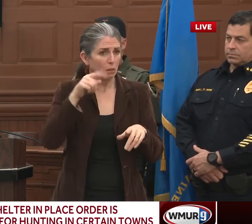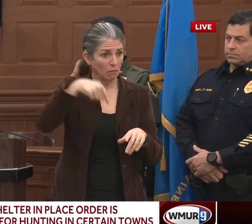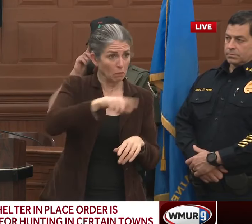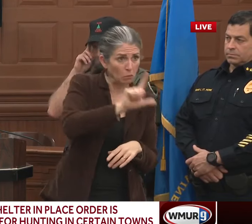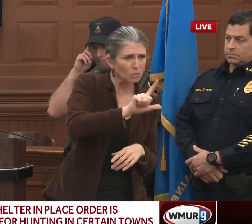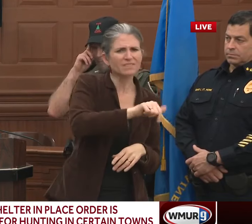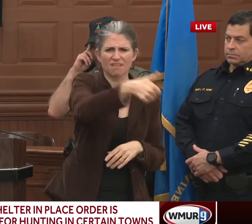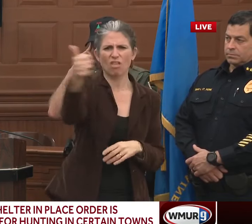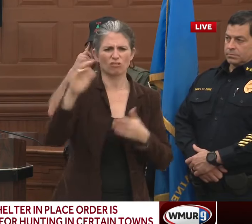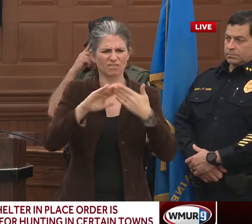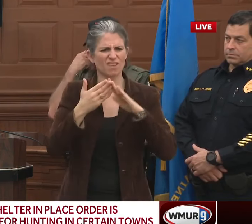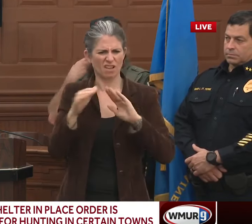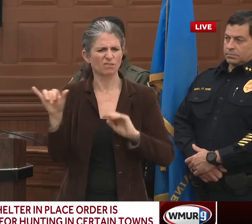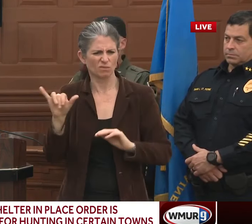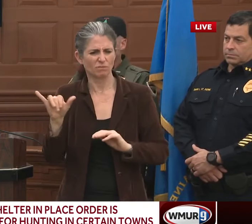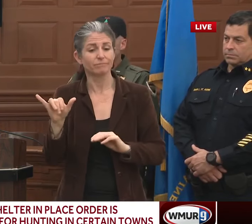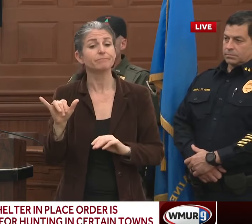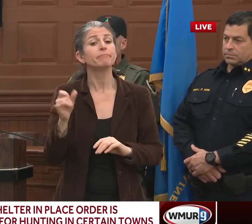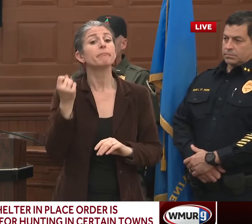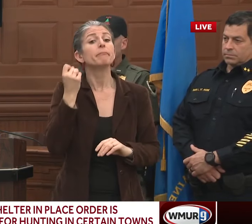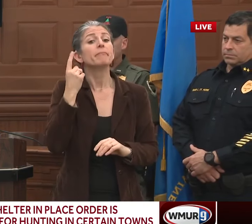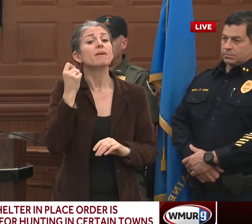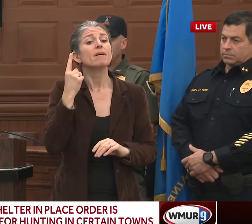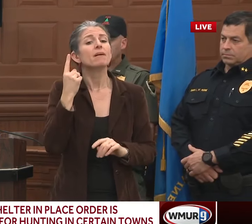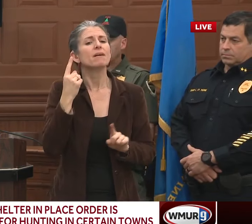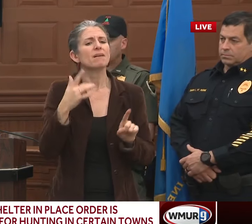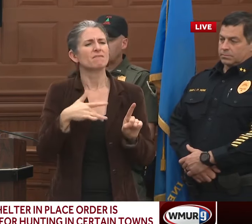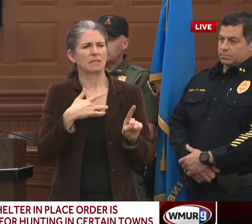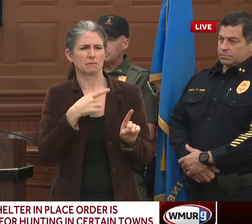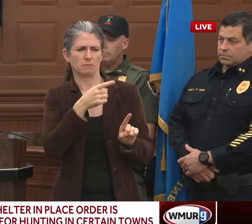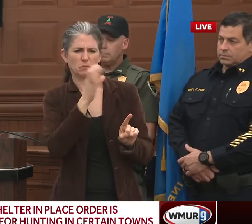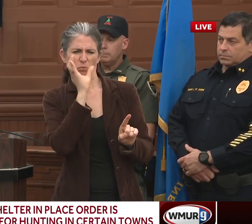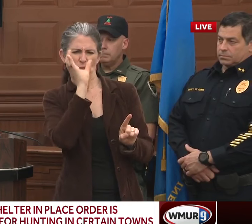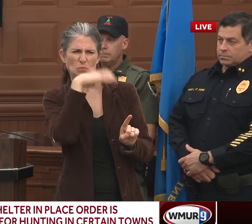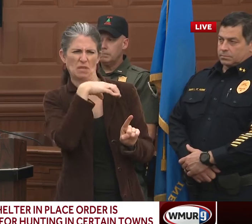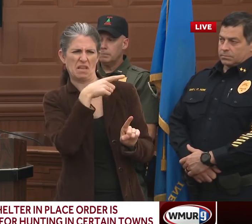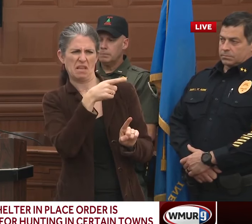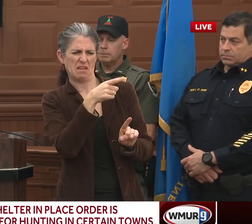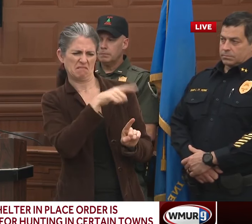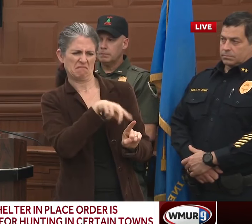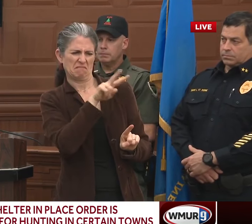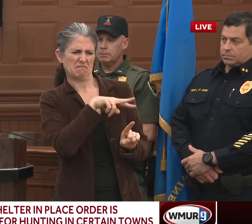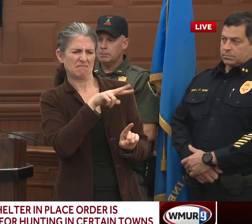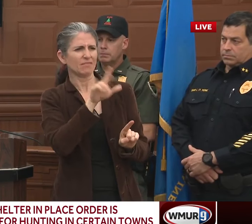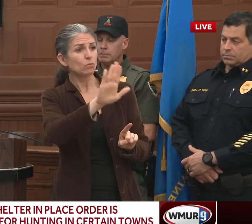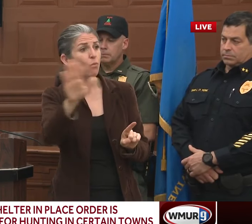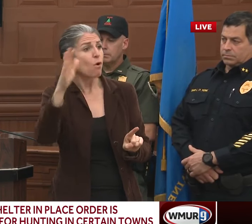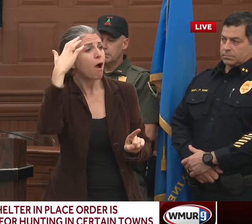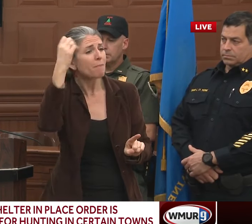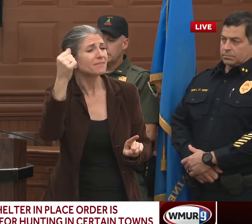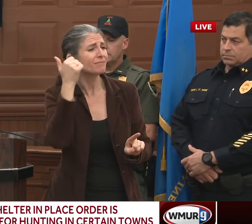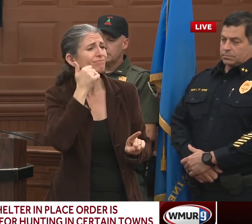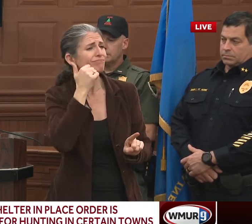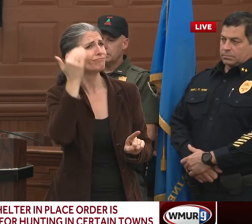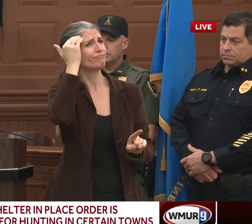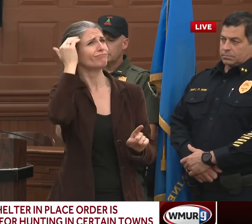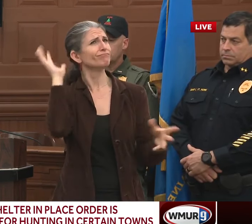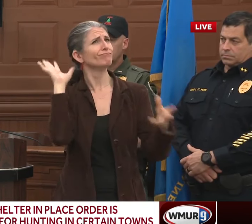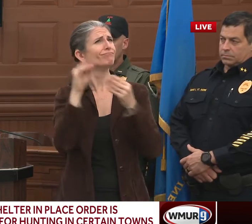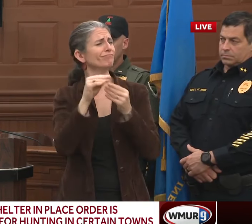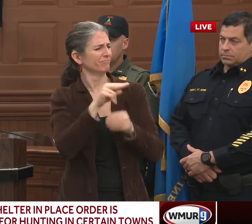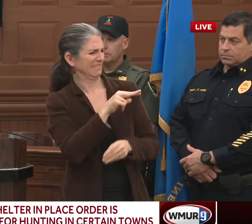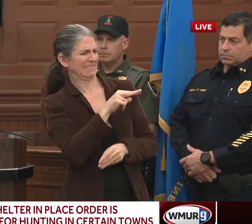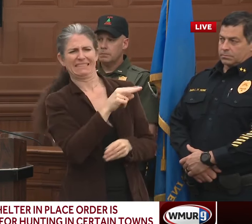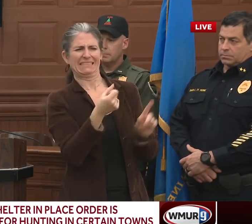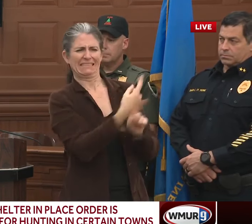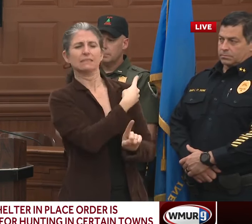that doesn't seem right, then sure, call. But you could have two uniformed officers or two officers with clearly displayed badges jumping out of a marked car to